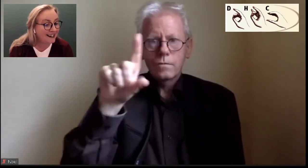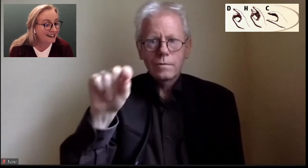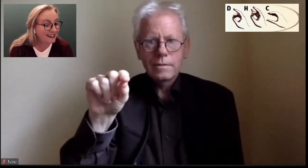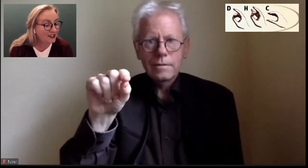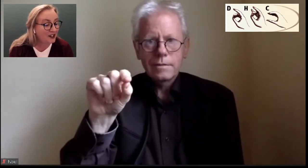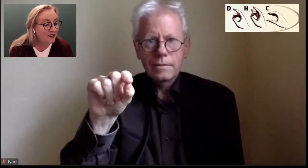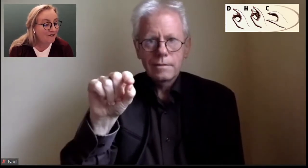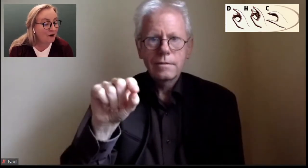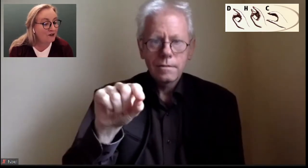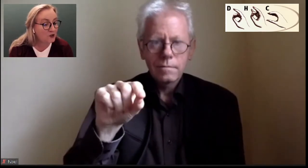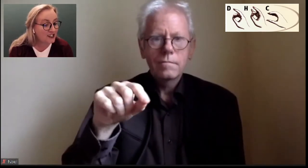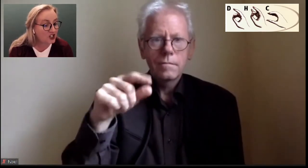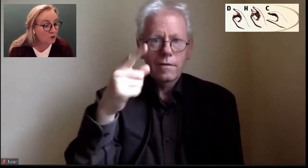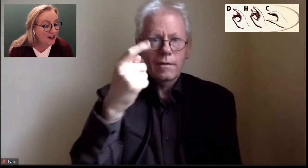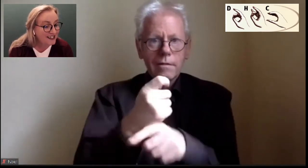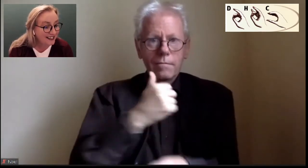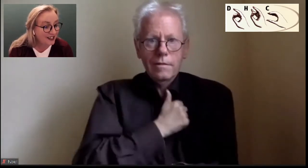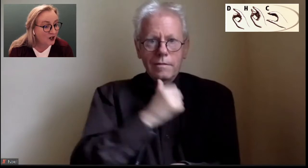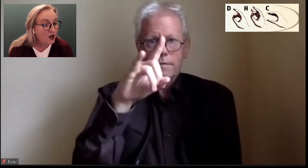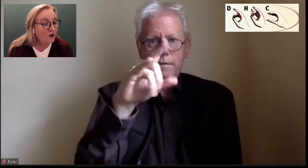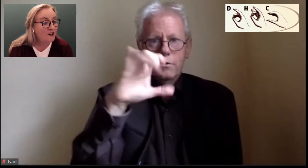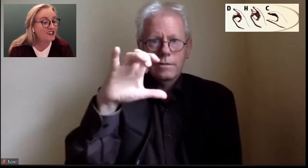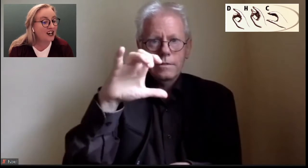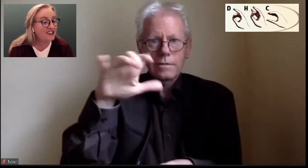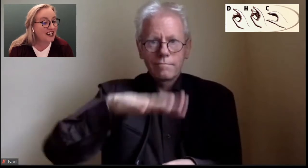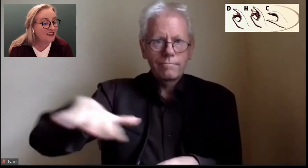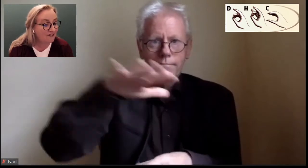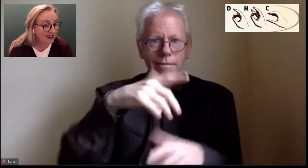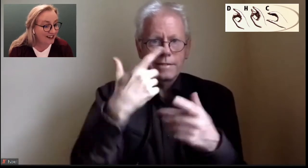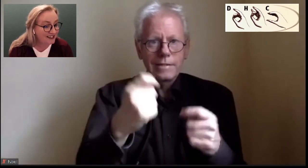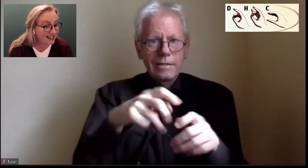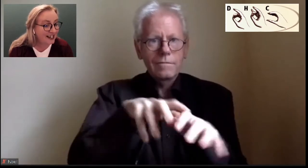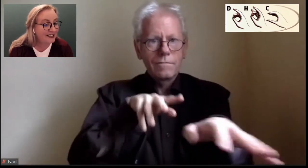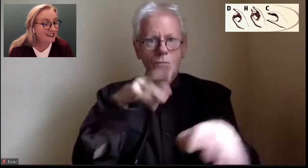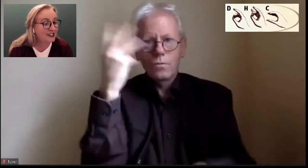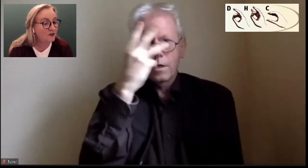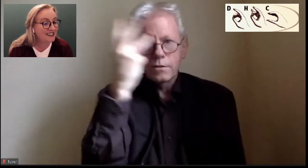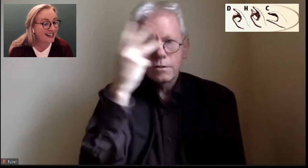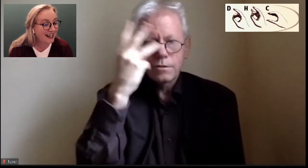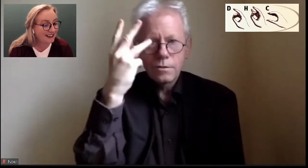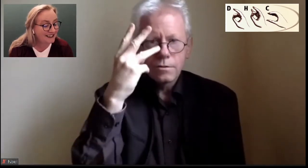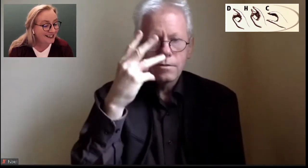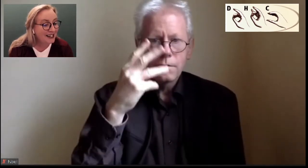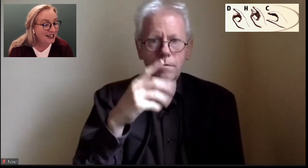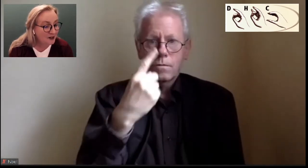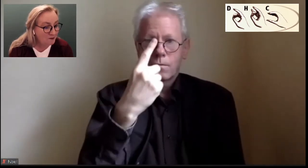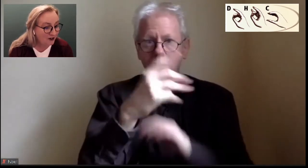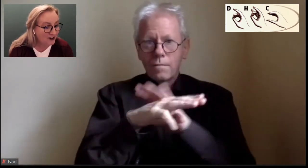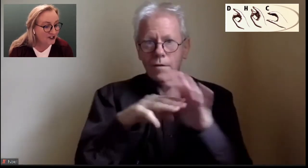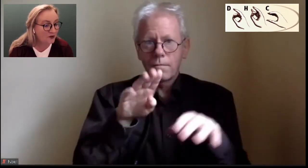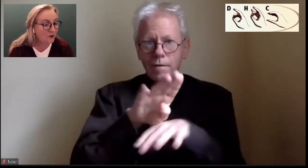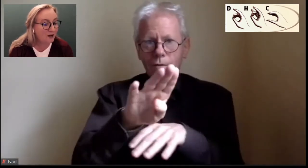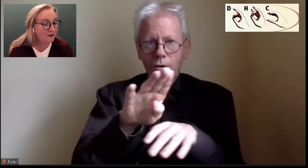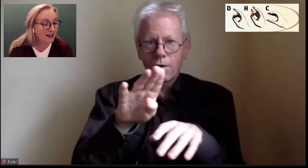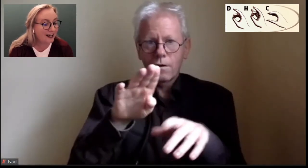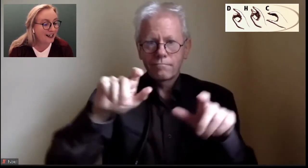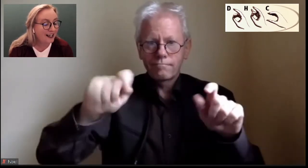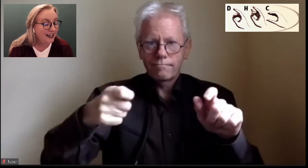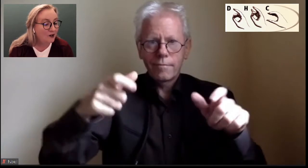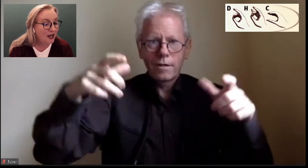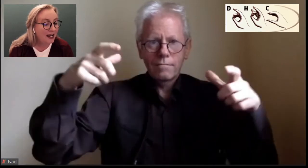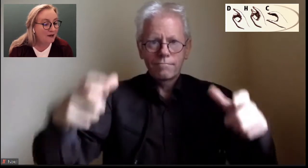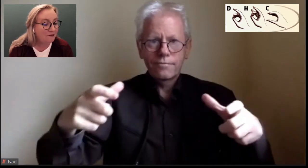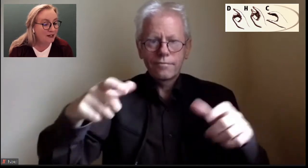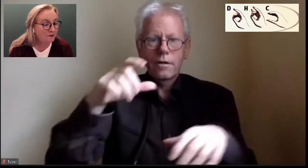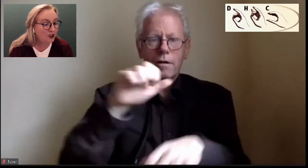back in February 2020, was our 10th event. And it was held in person, whereby